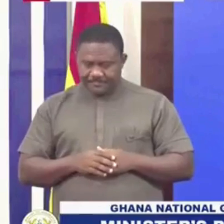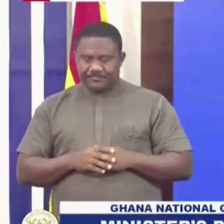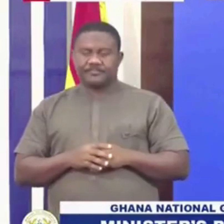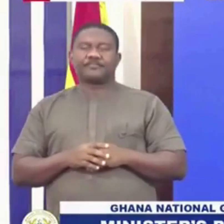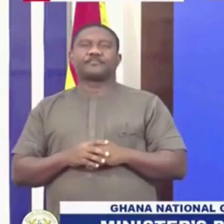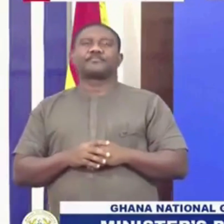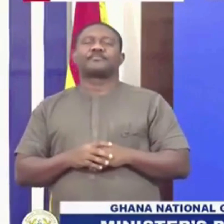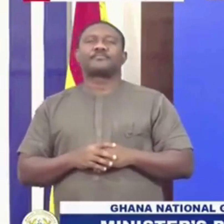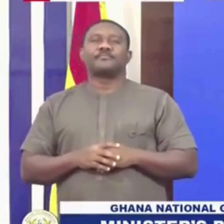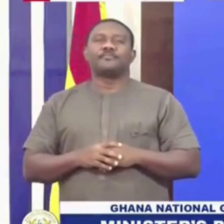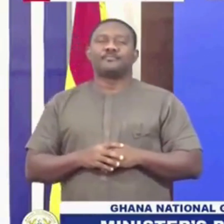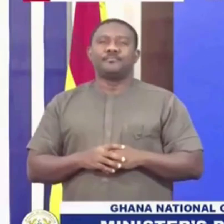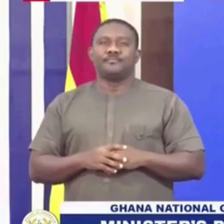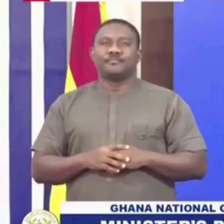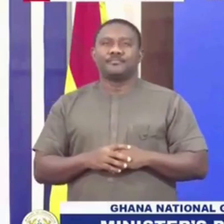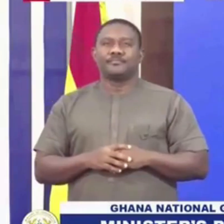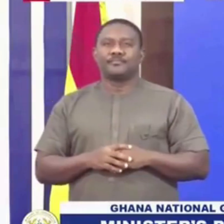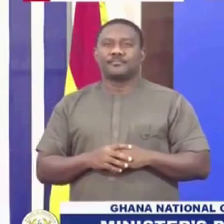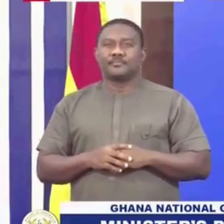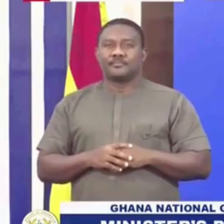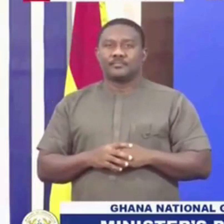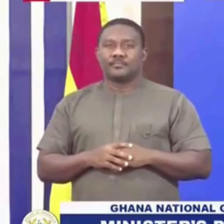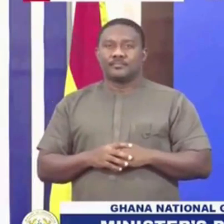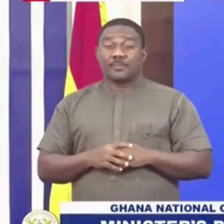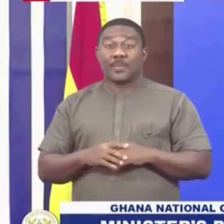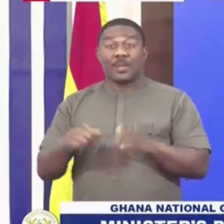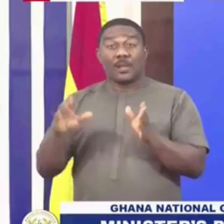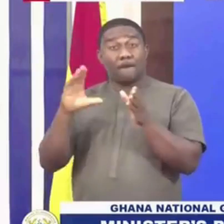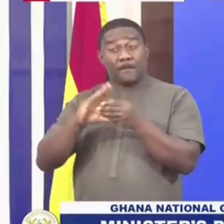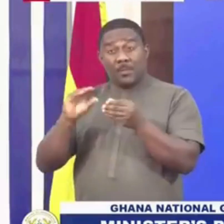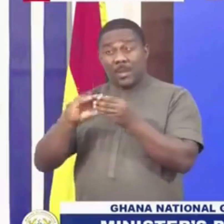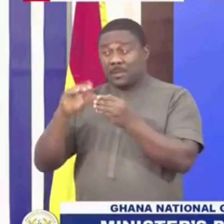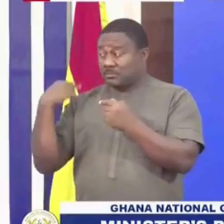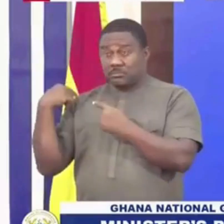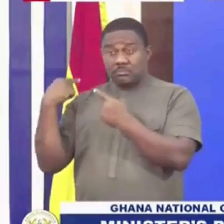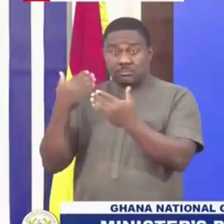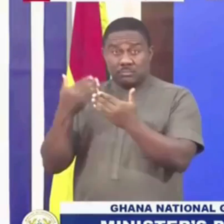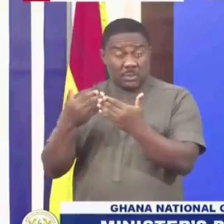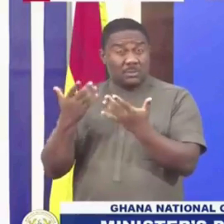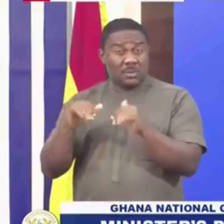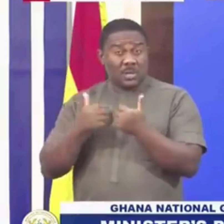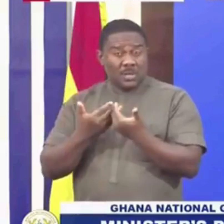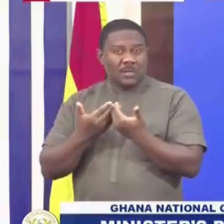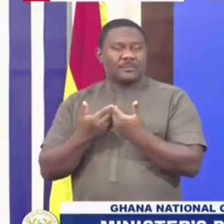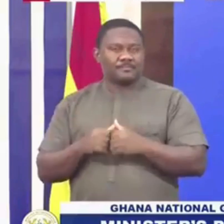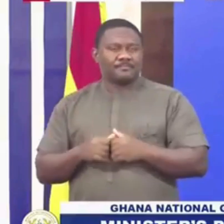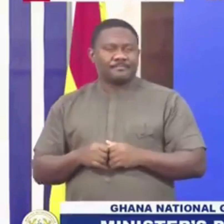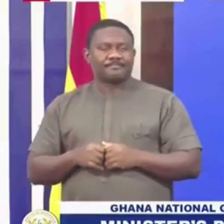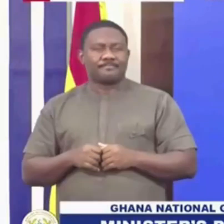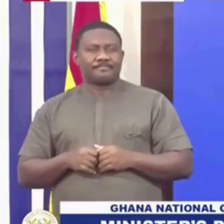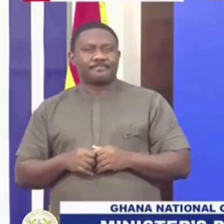What has happened so far? Okay. So I think Ghana Gas, as the minister said,